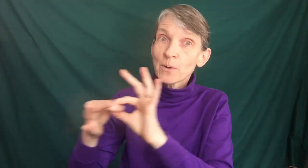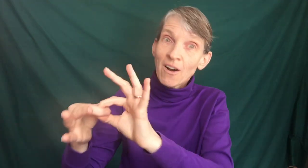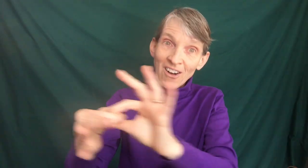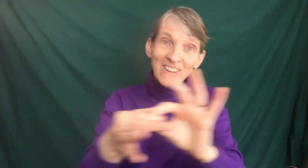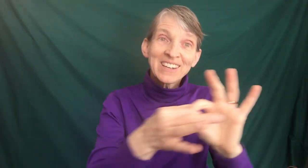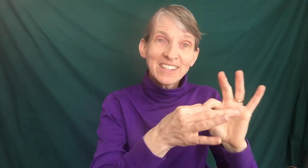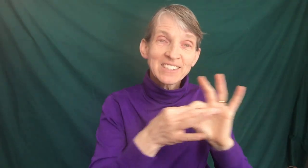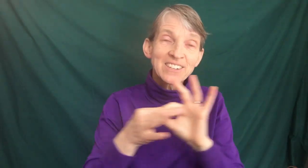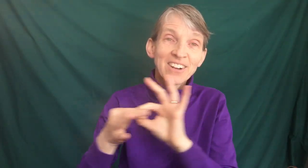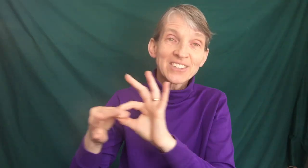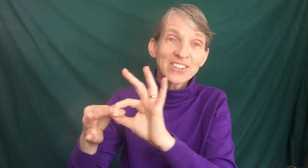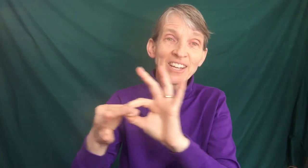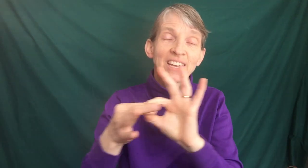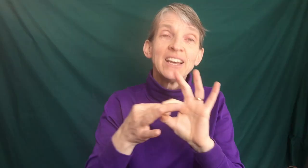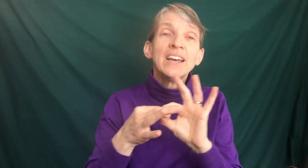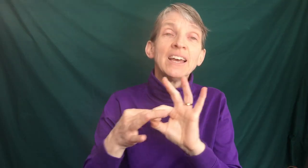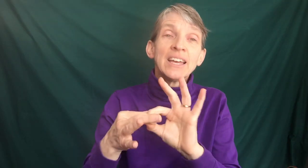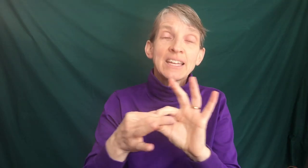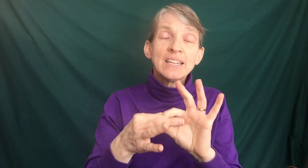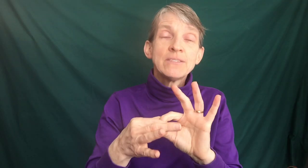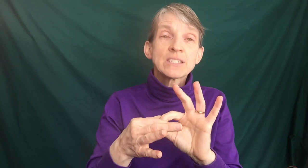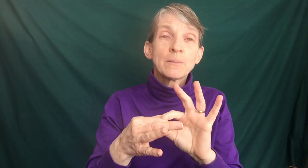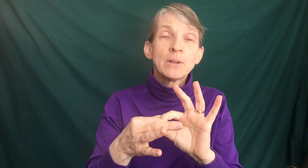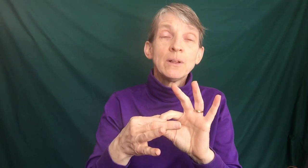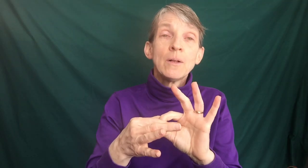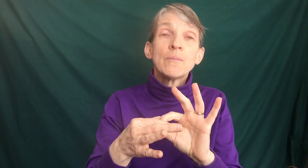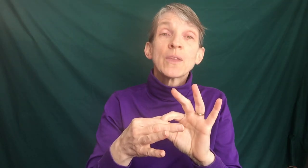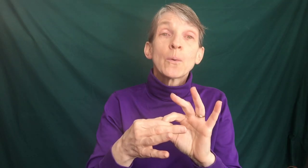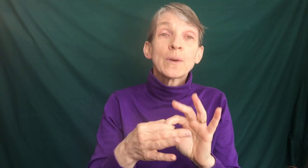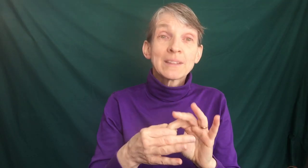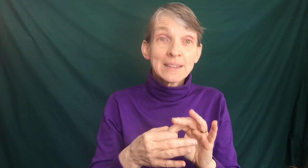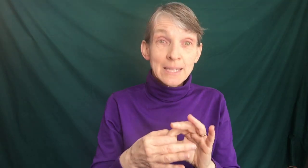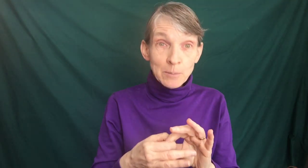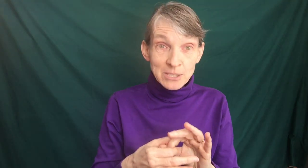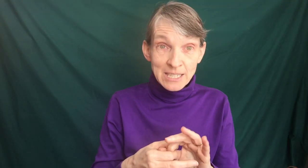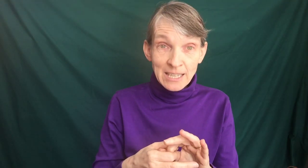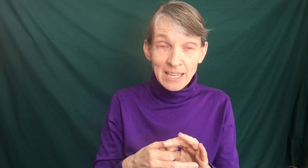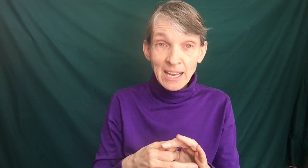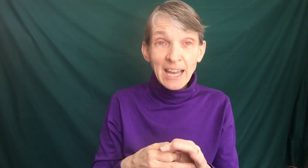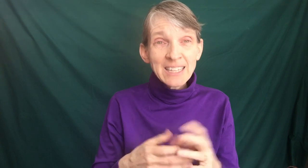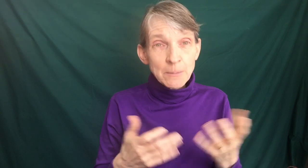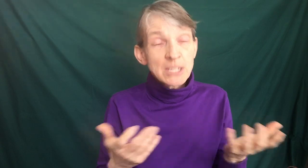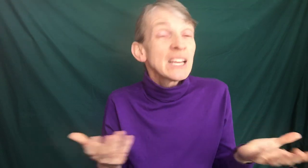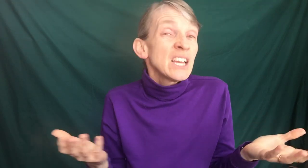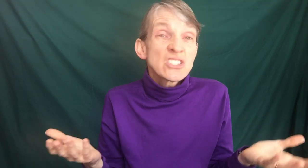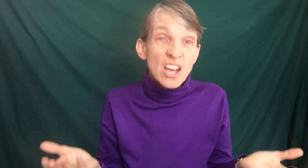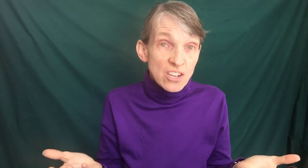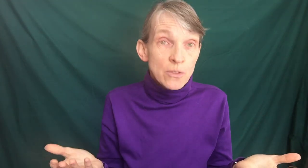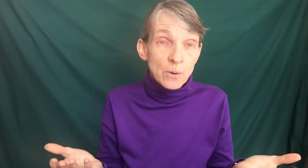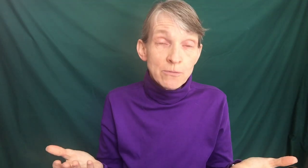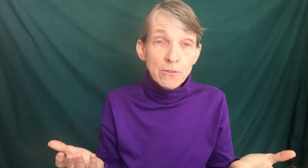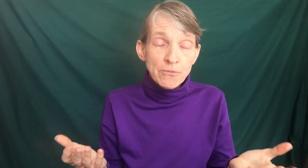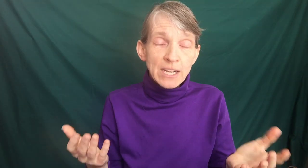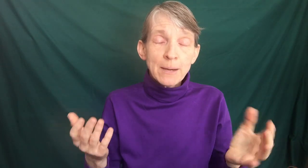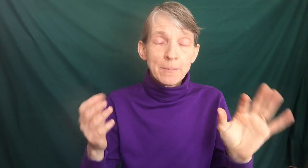we're all connected in our country. Indivisible with liberty and liberty is another word for freedom.